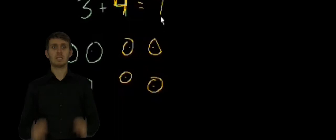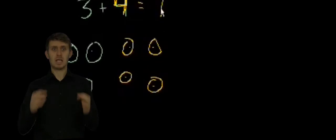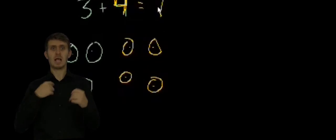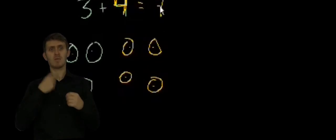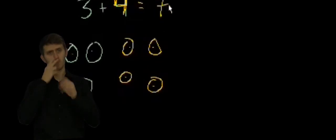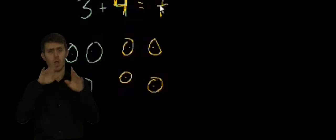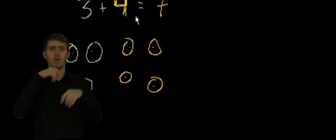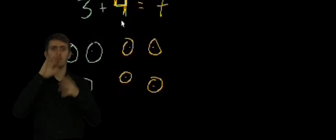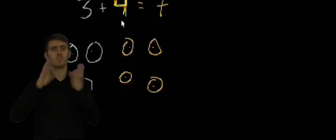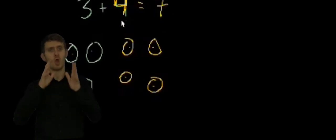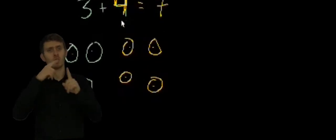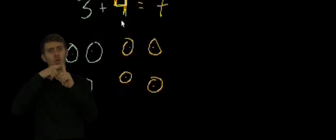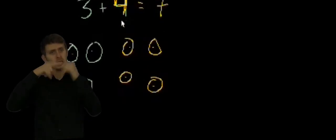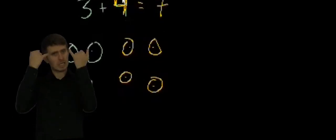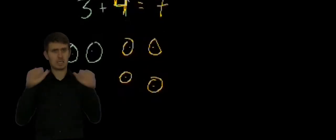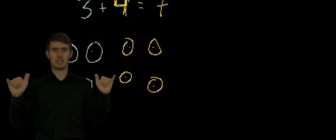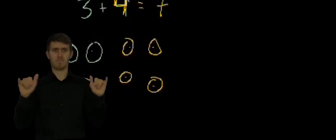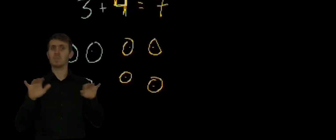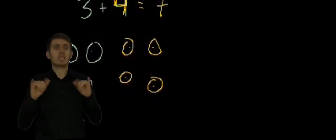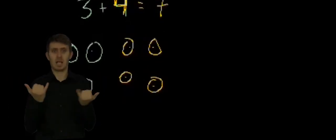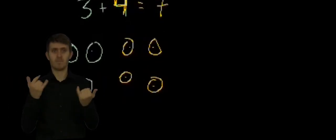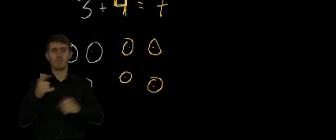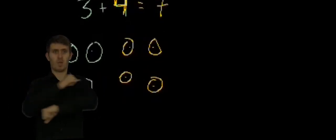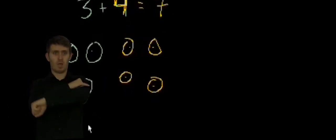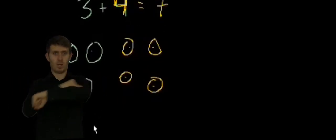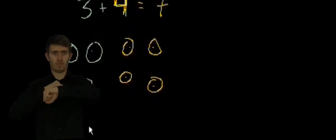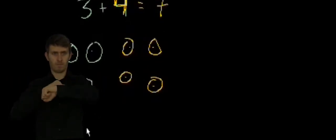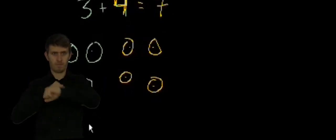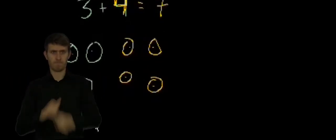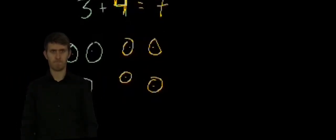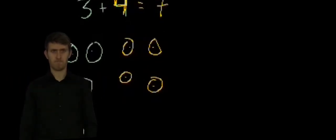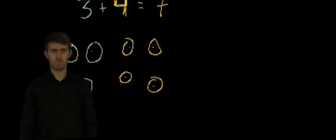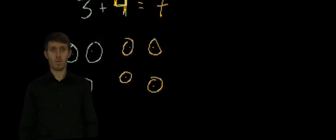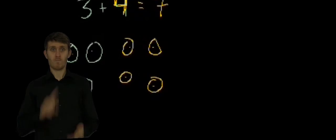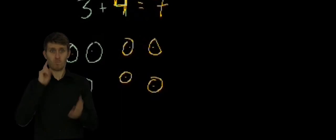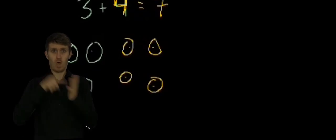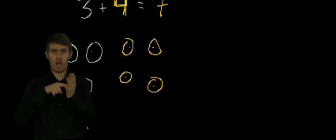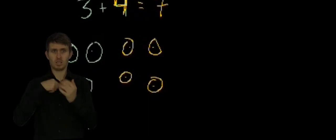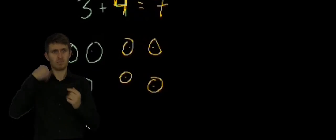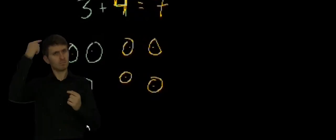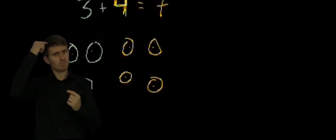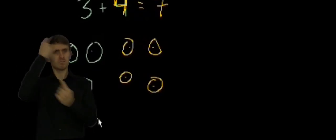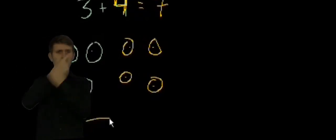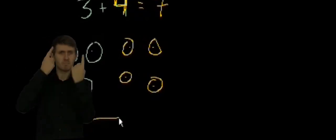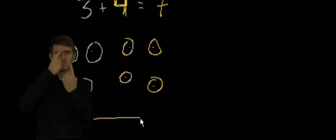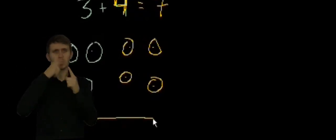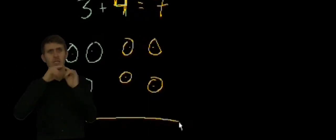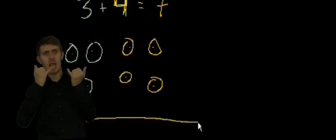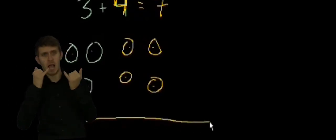to 7. And I'm going to introduce you to another way of thinking about this. It's called the number line. And actually, I think this is how I do it in my head